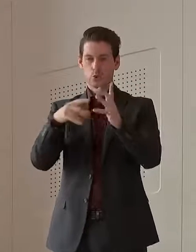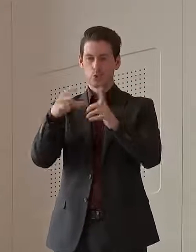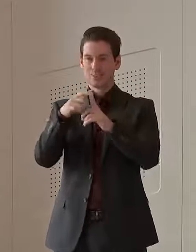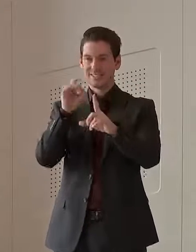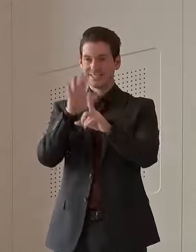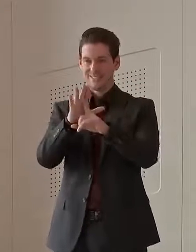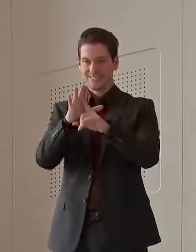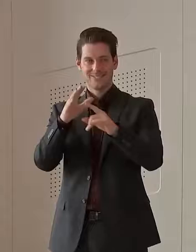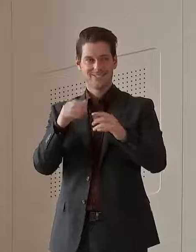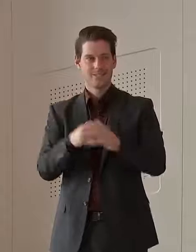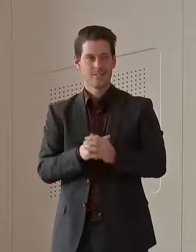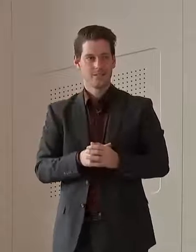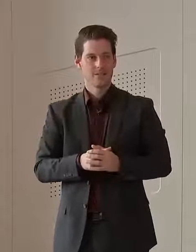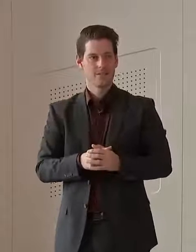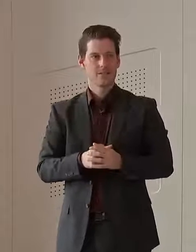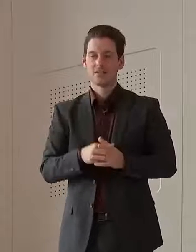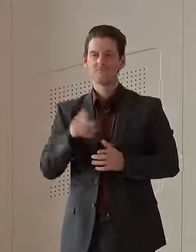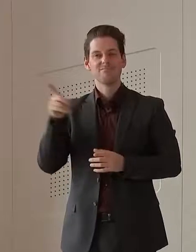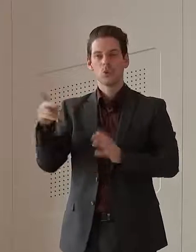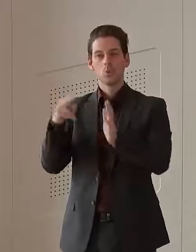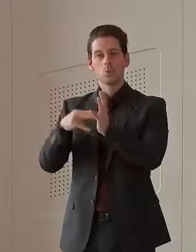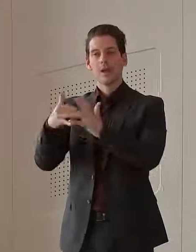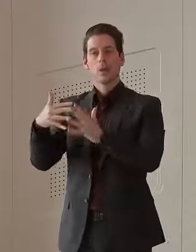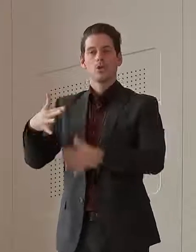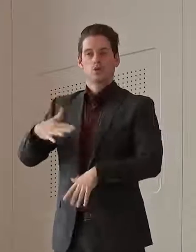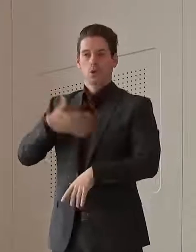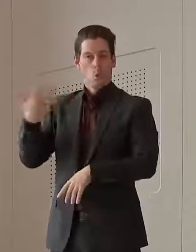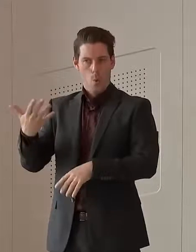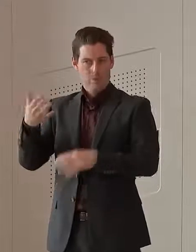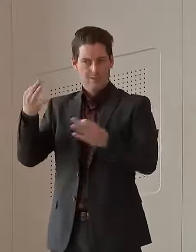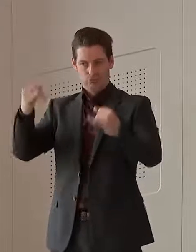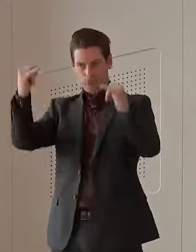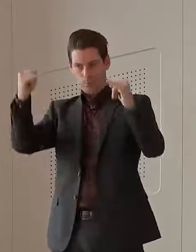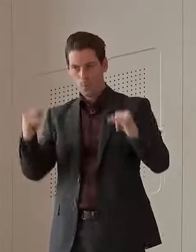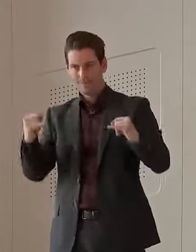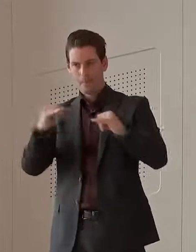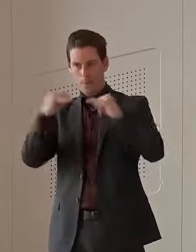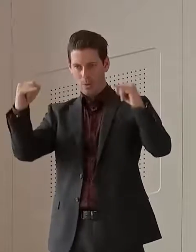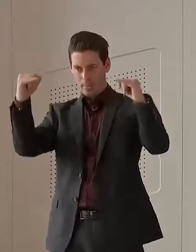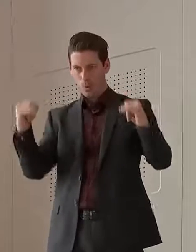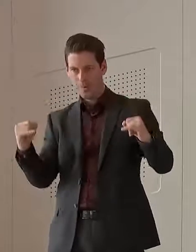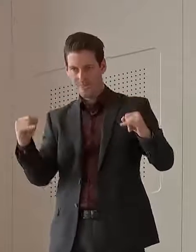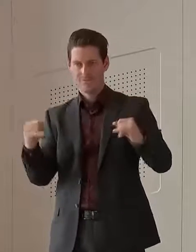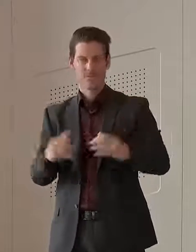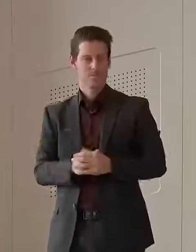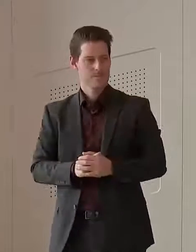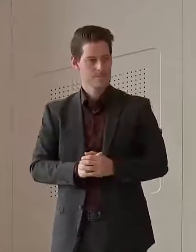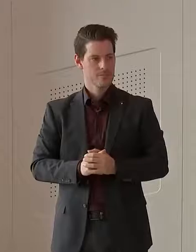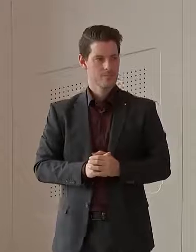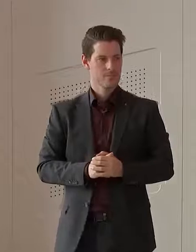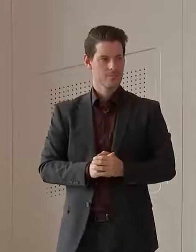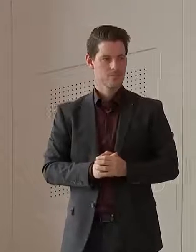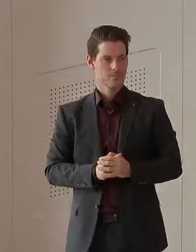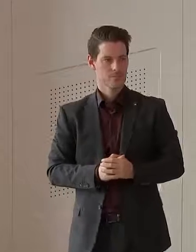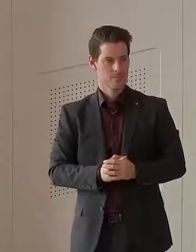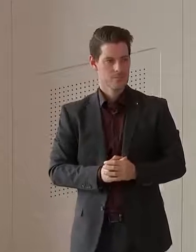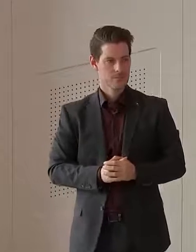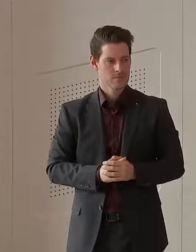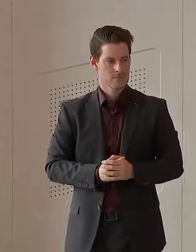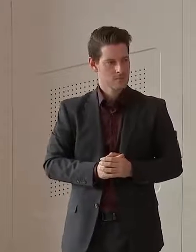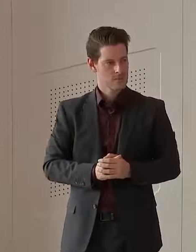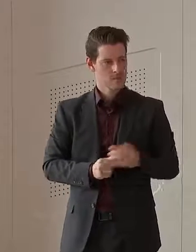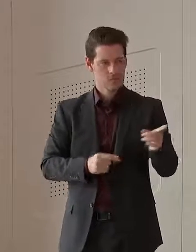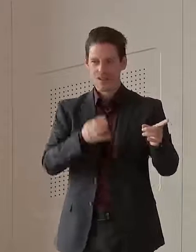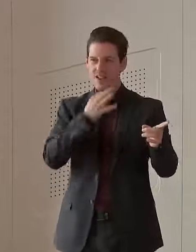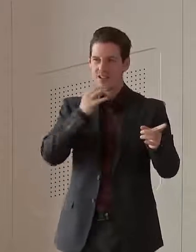I don't think they have an appetite to do it. So let's see what decisions they make. Premier, let's clarify. Sorry, you mentioned a review to Lydia. What was that about?